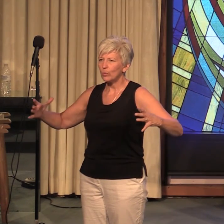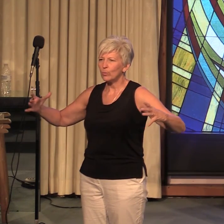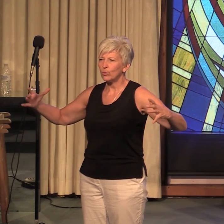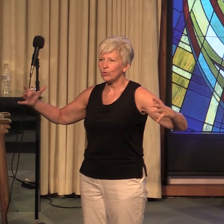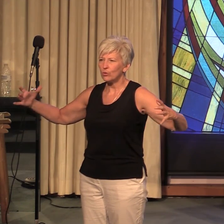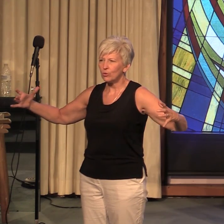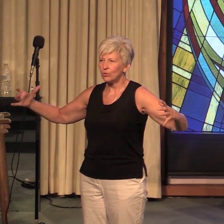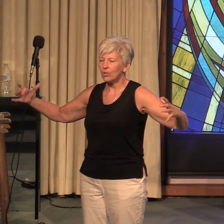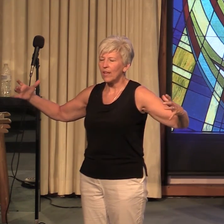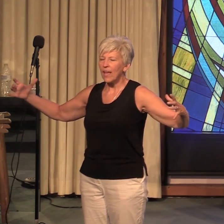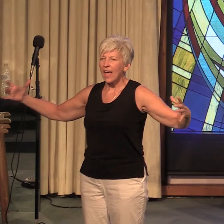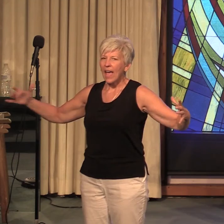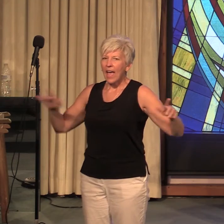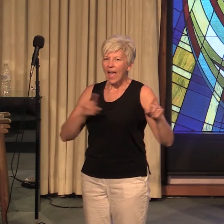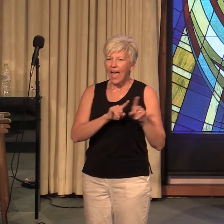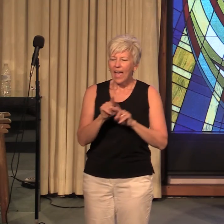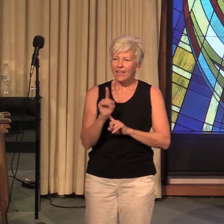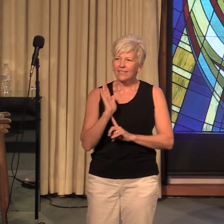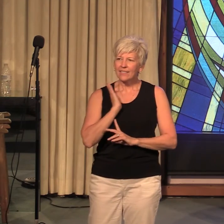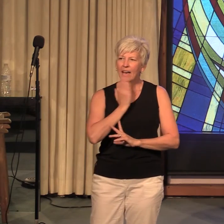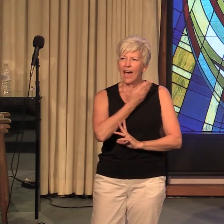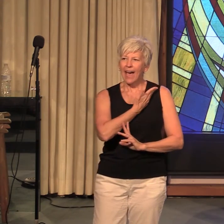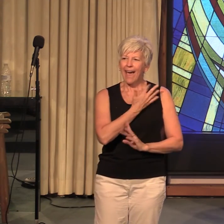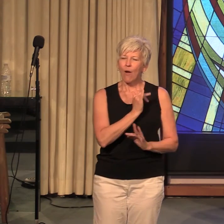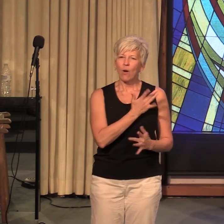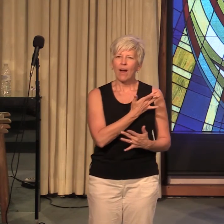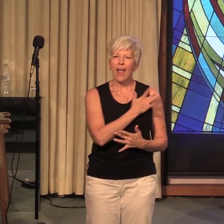as our emptiness expands